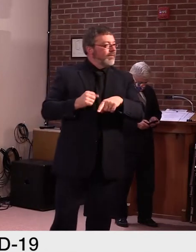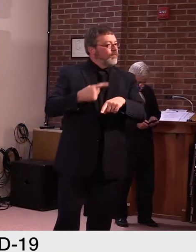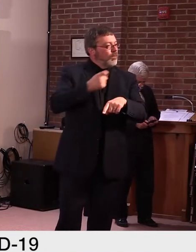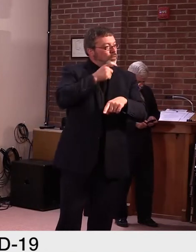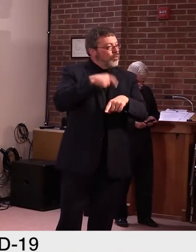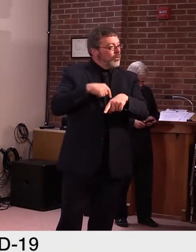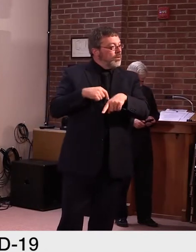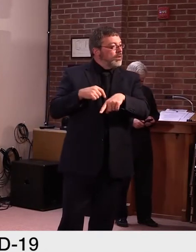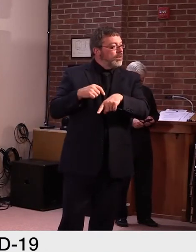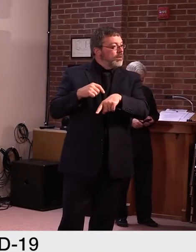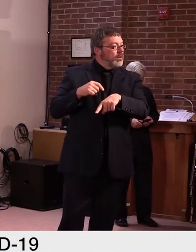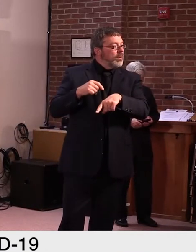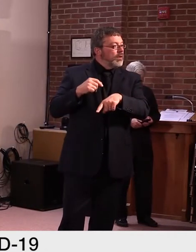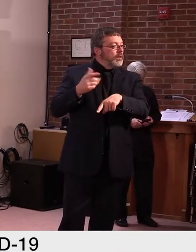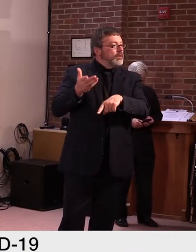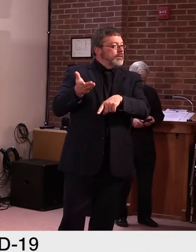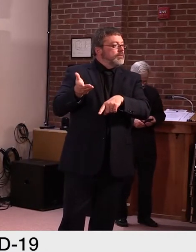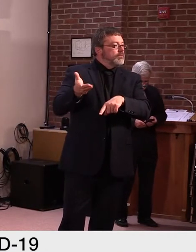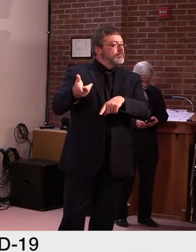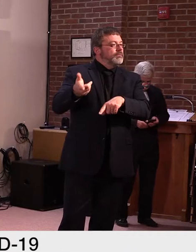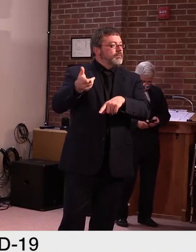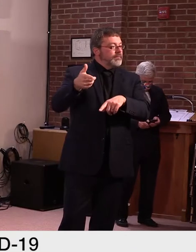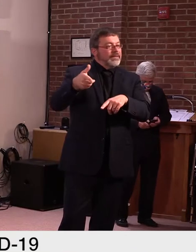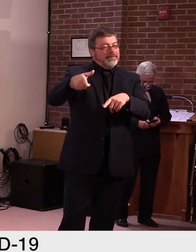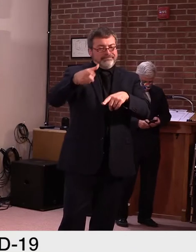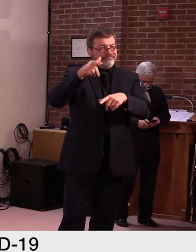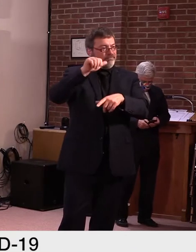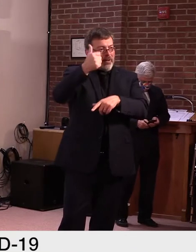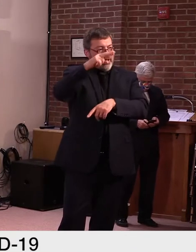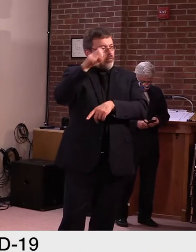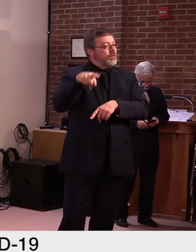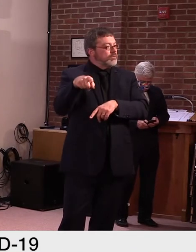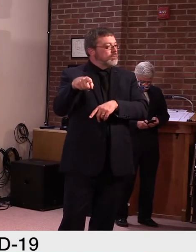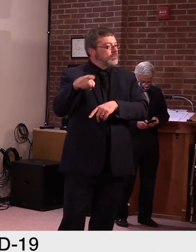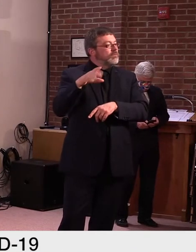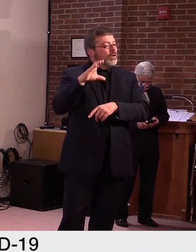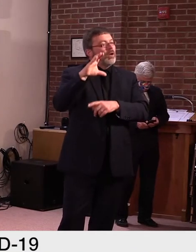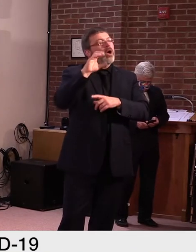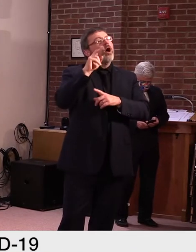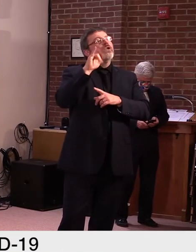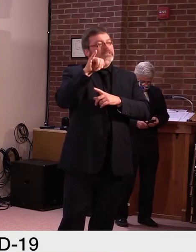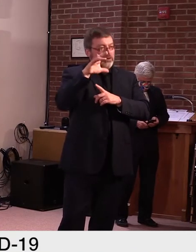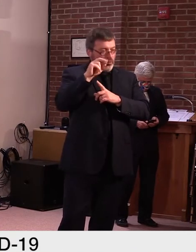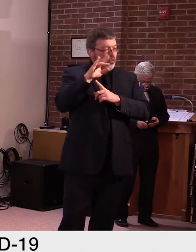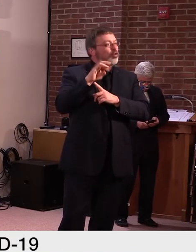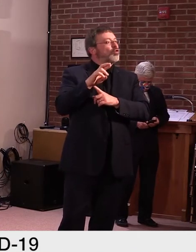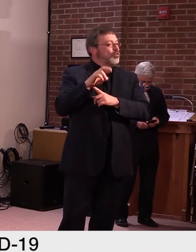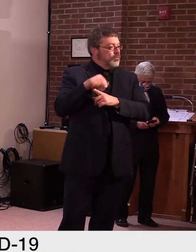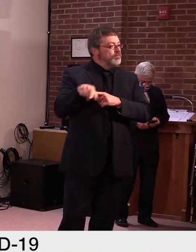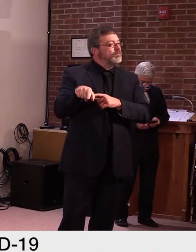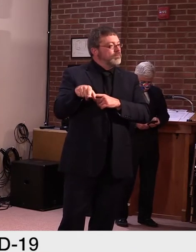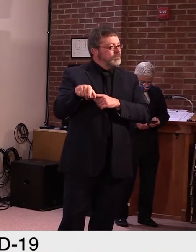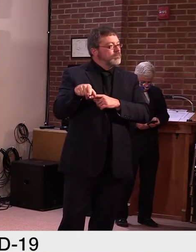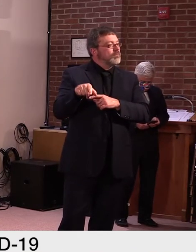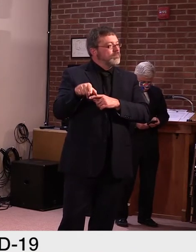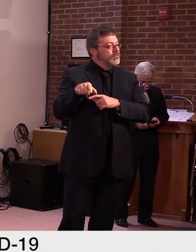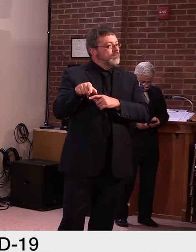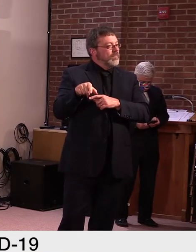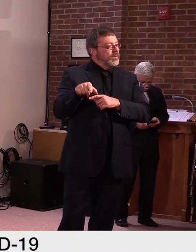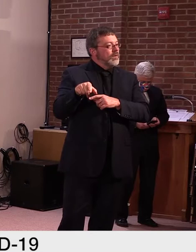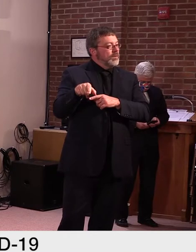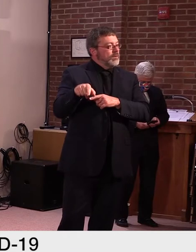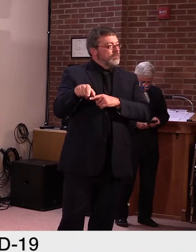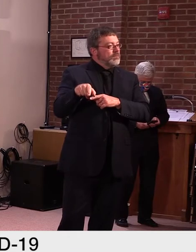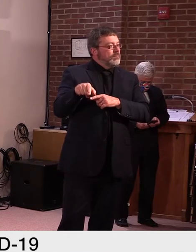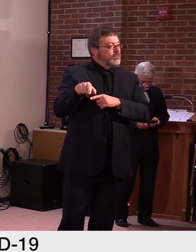candidates Facebook page, uh, here at Franklin County, uh, basically complaining that she couldn't make her bills. She was unemployed.